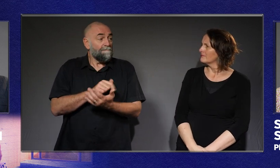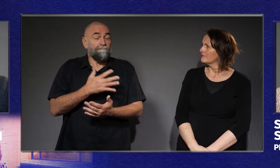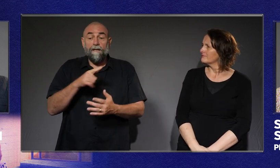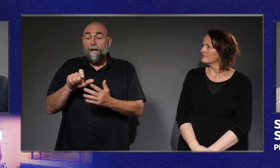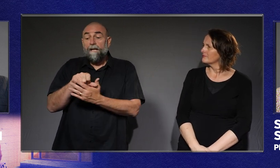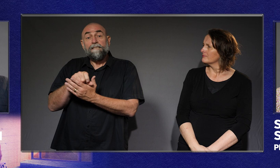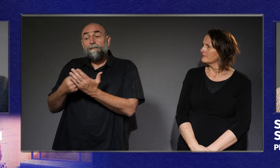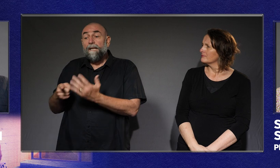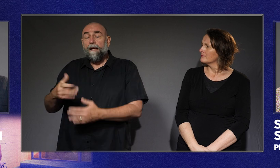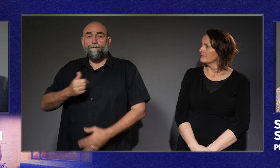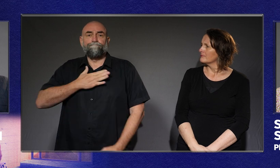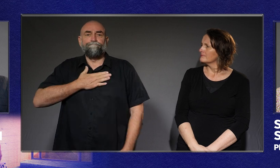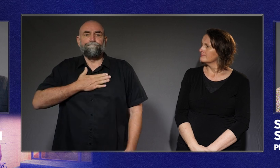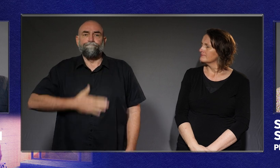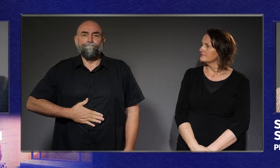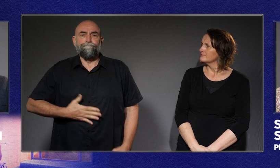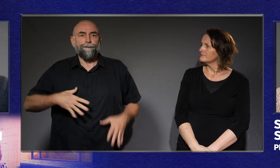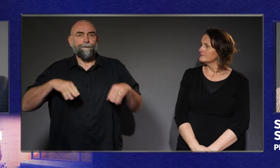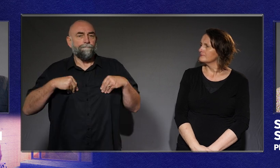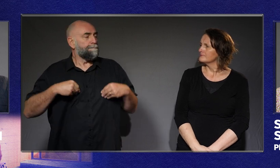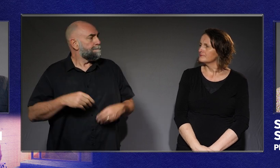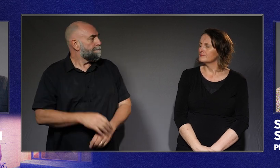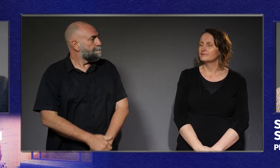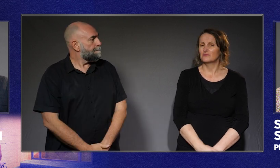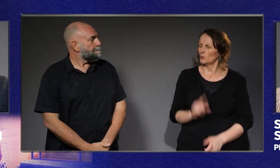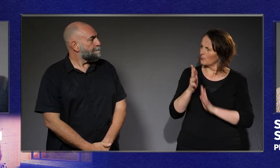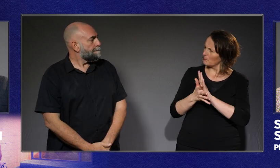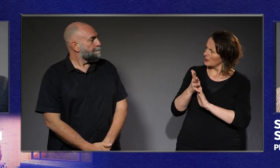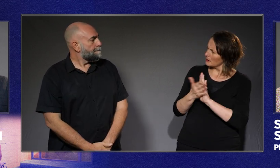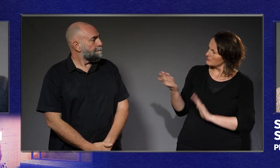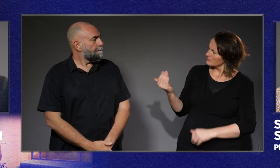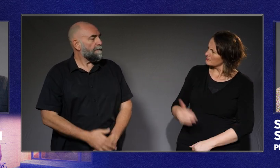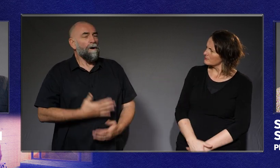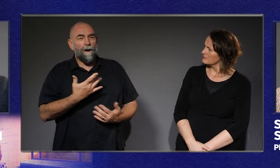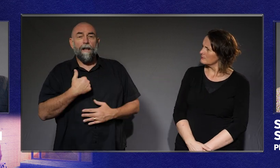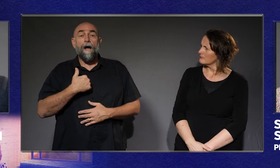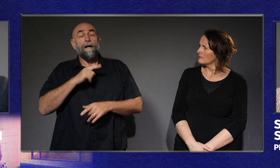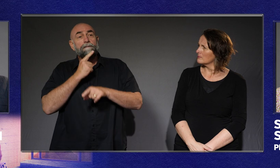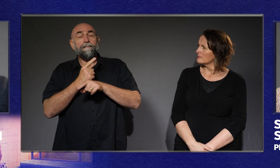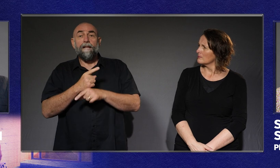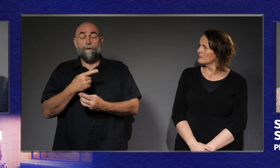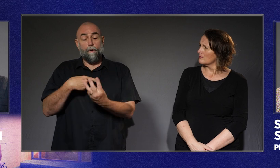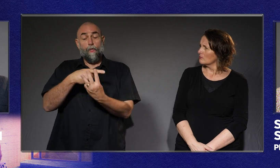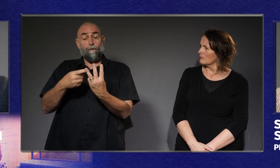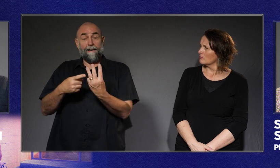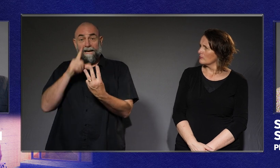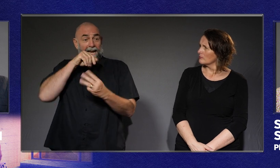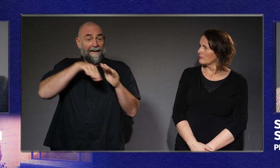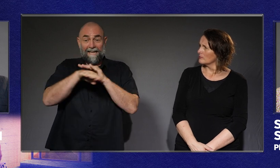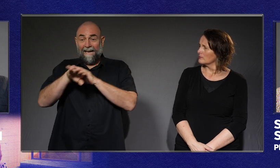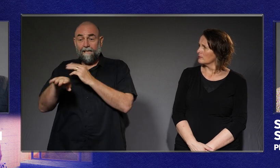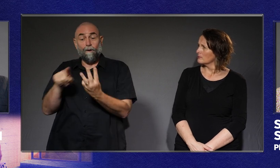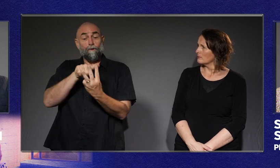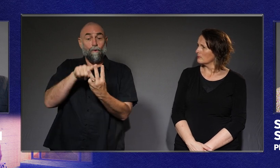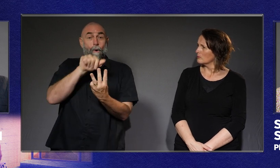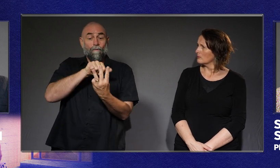swallow. What do you mean? I feel like I'm being told two out of three entrances should be good enough. And